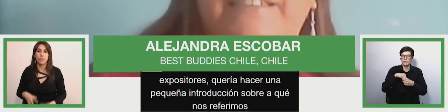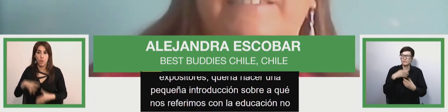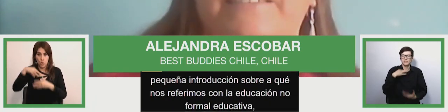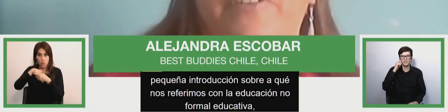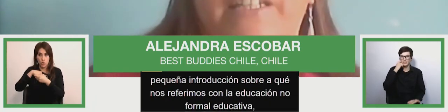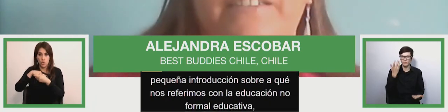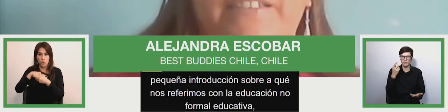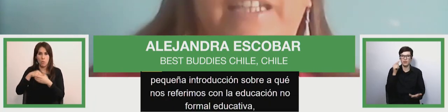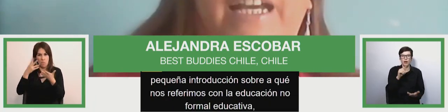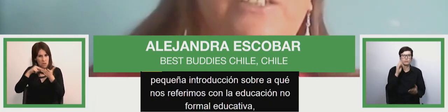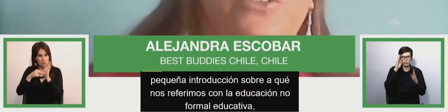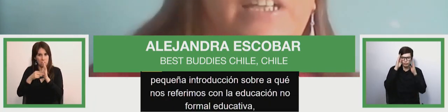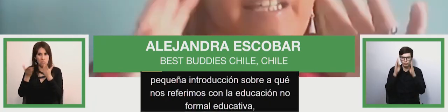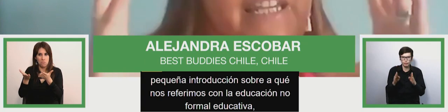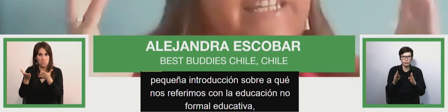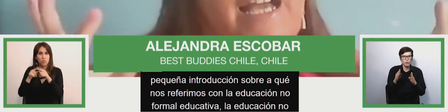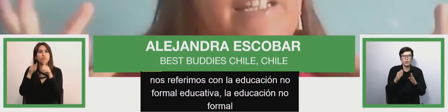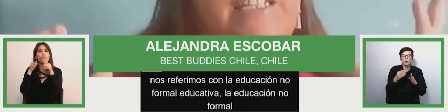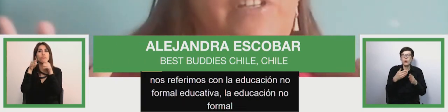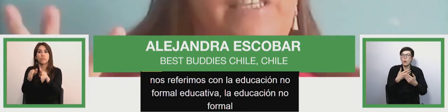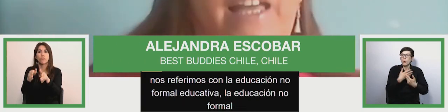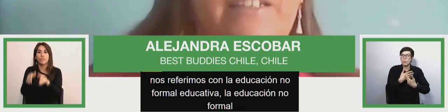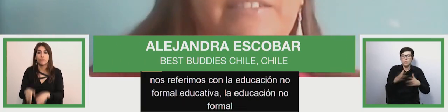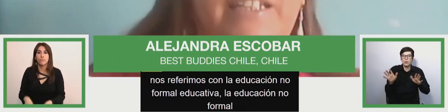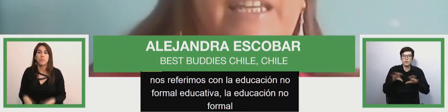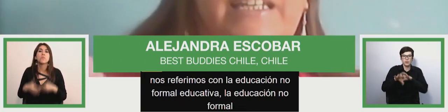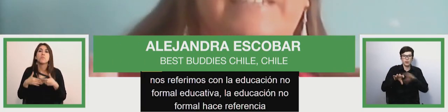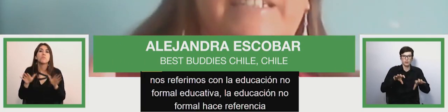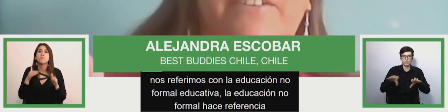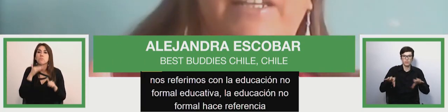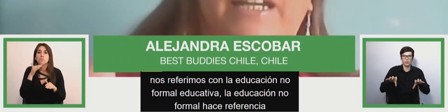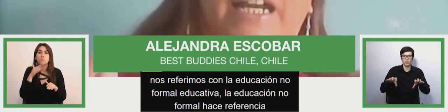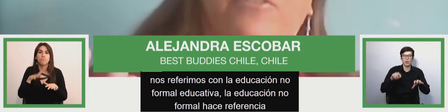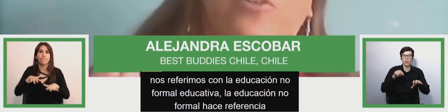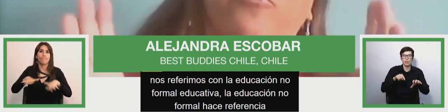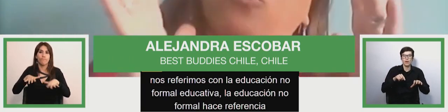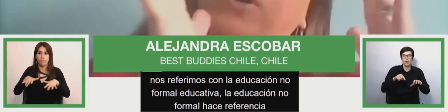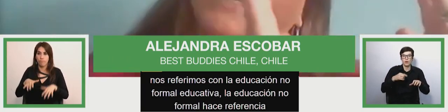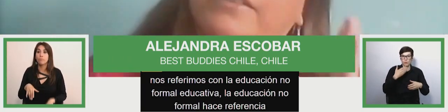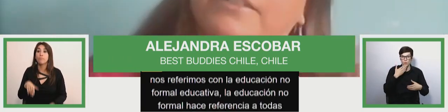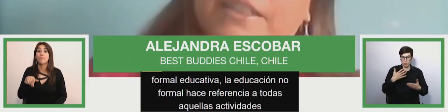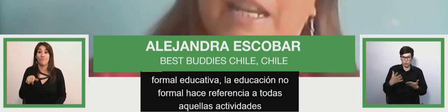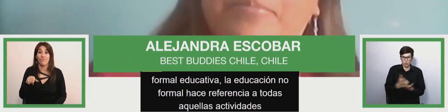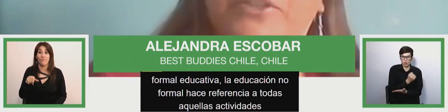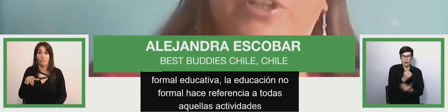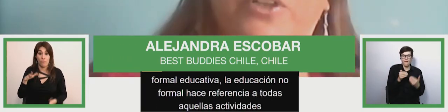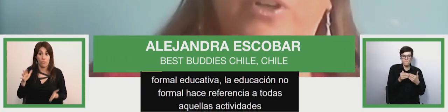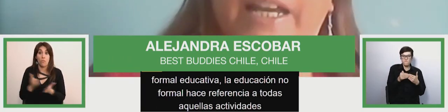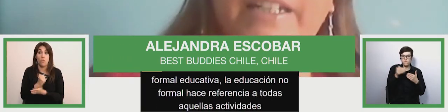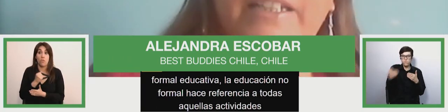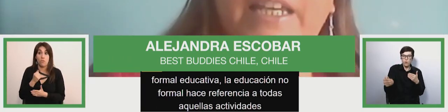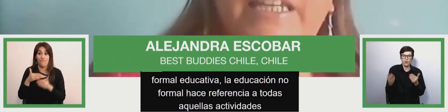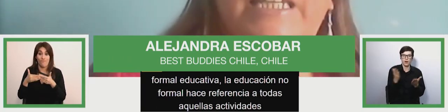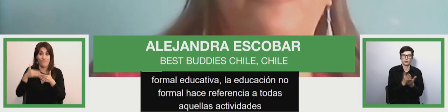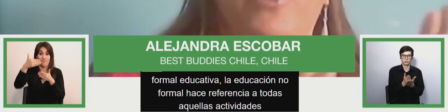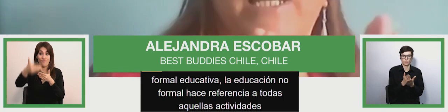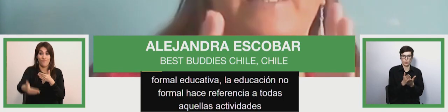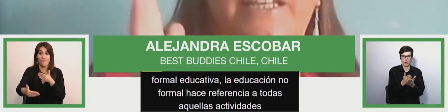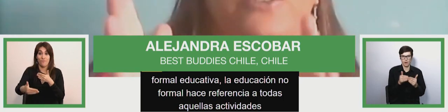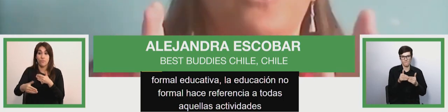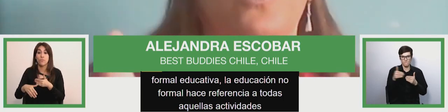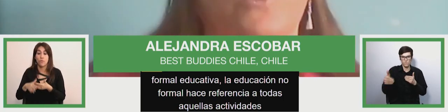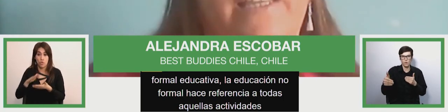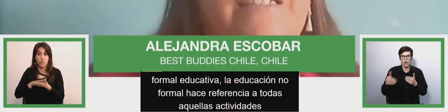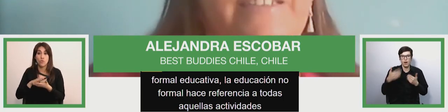education makes this reference to all those activities which are carried out outside school environment and